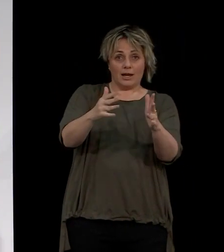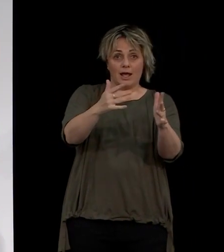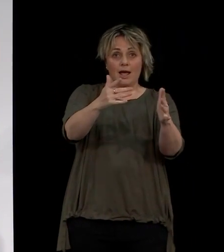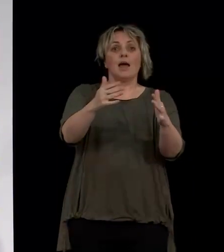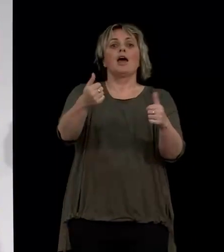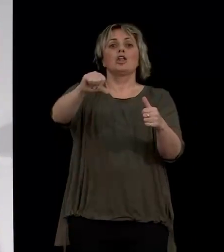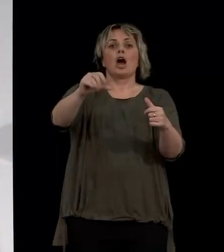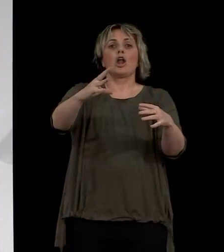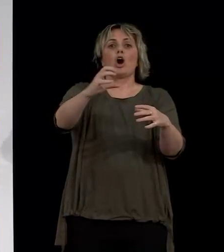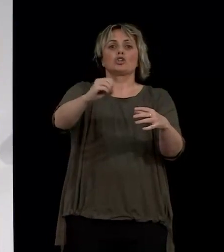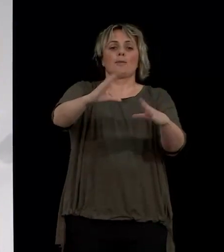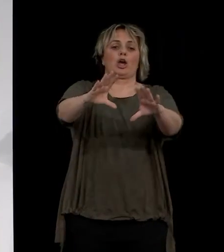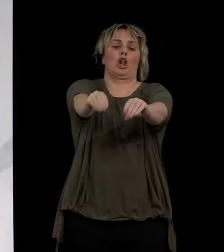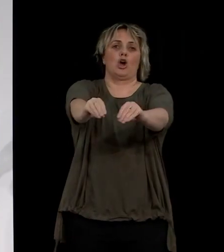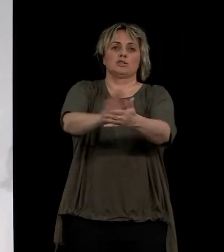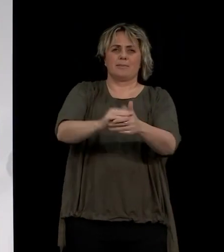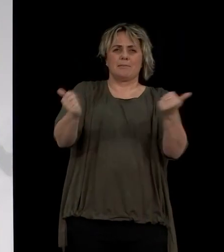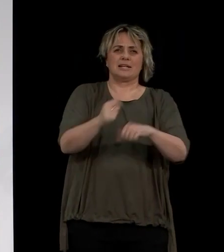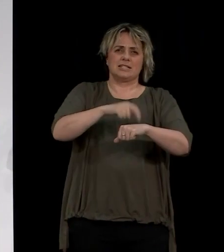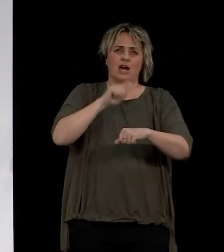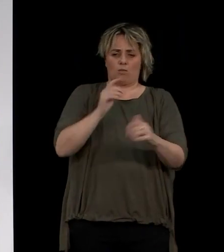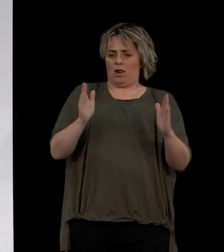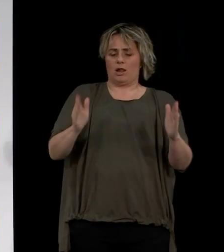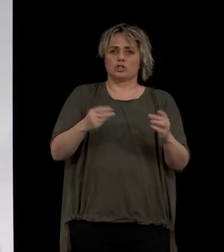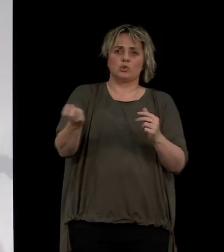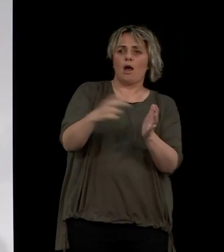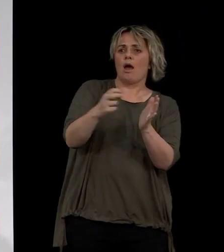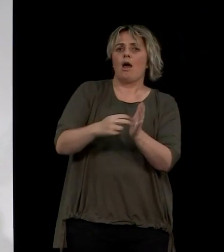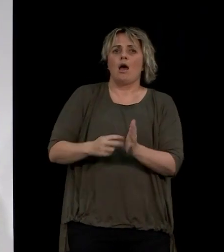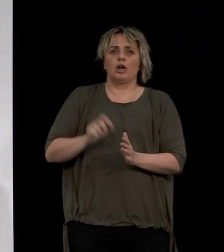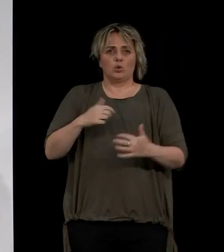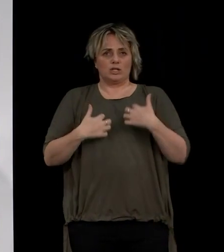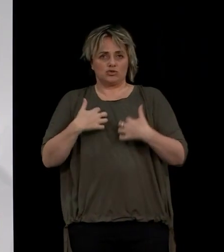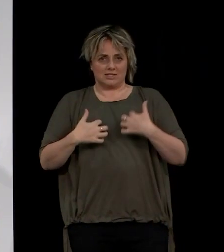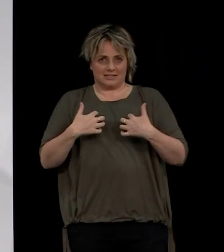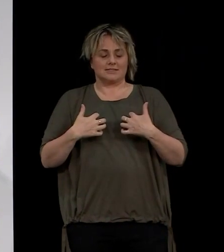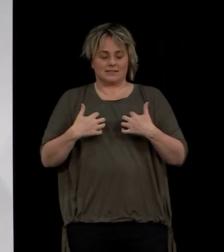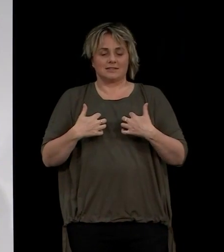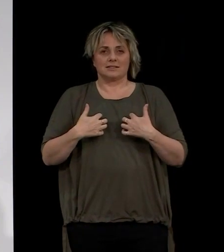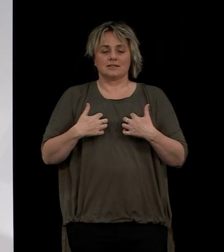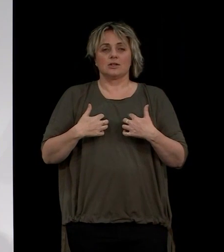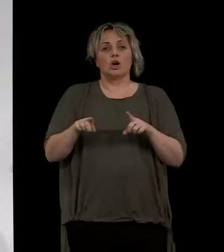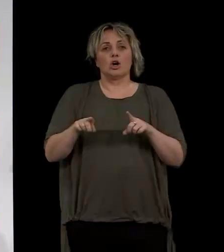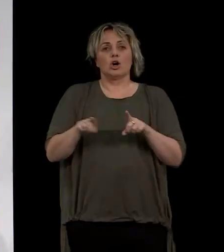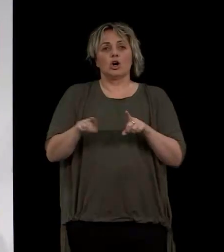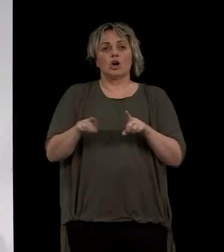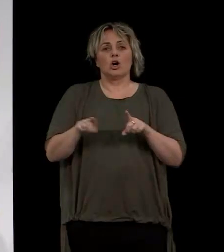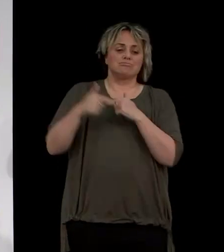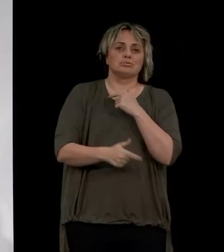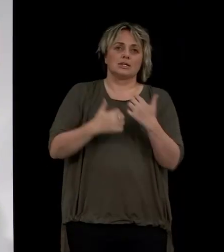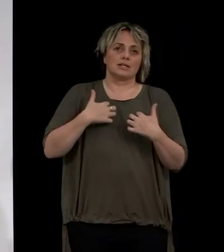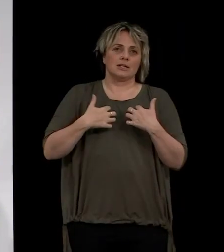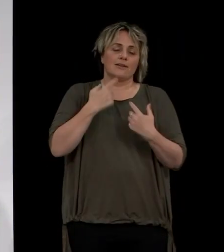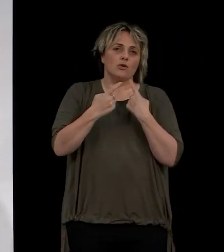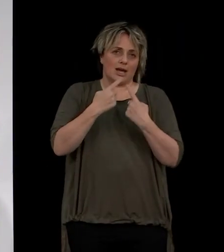until the 9th of October. So plenty of time for people to register their interest, and we'll give at that time details on where